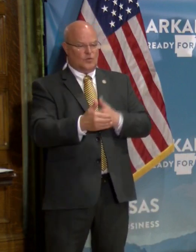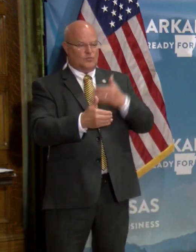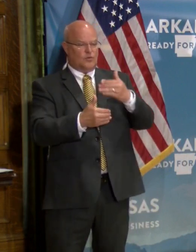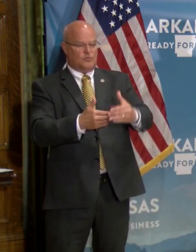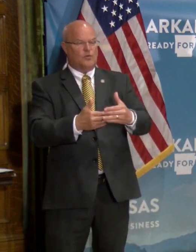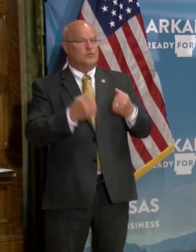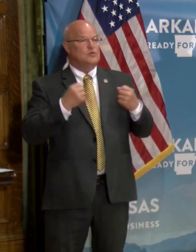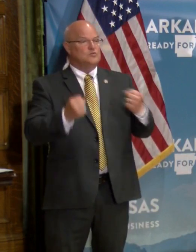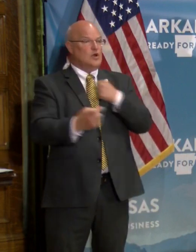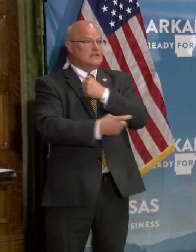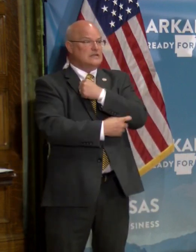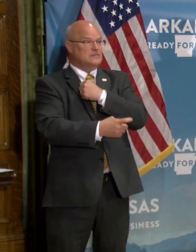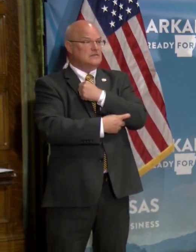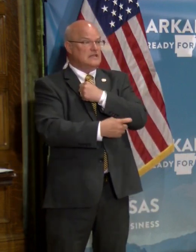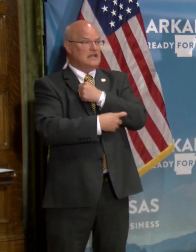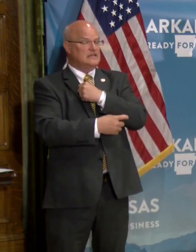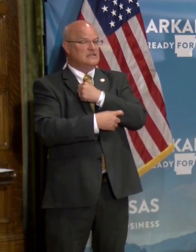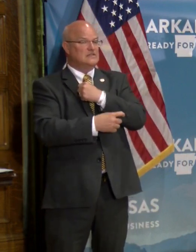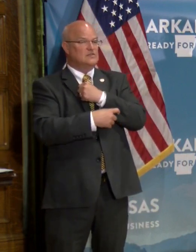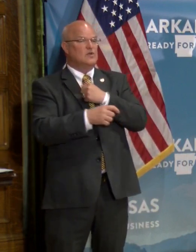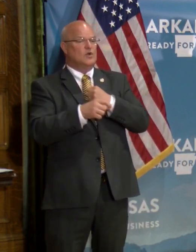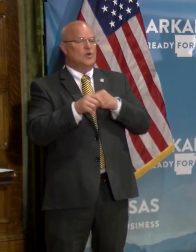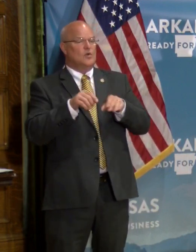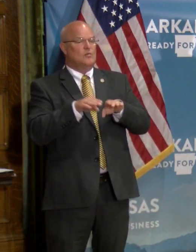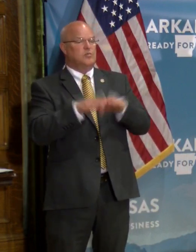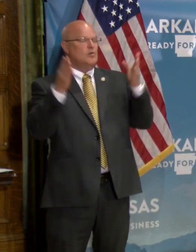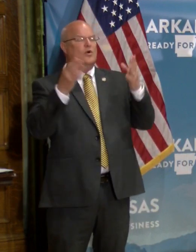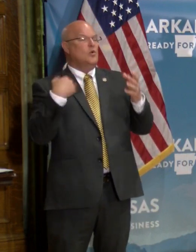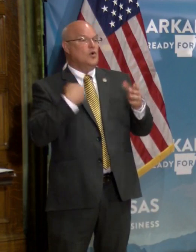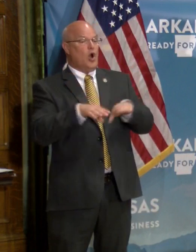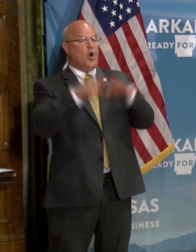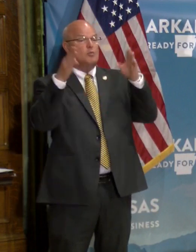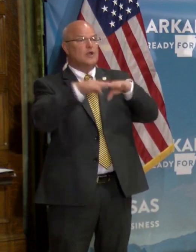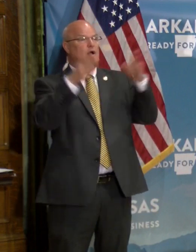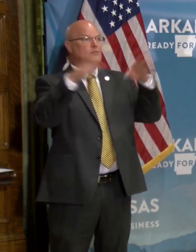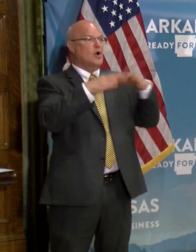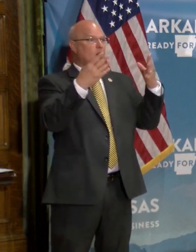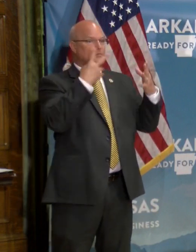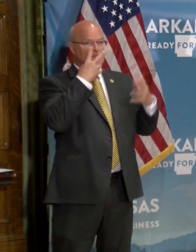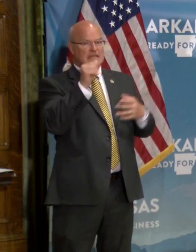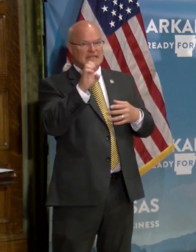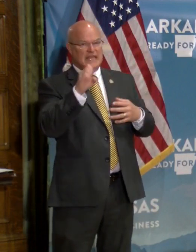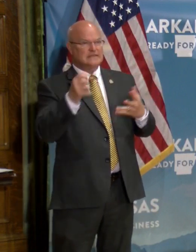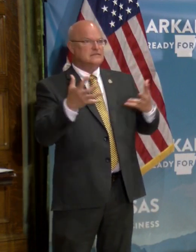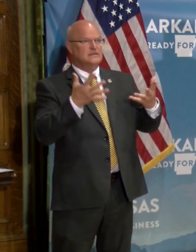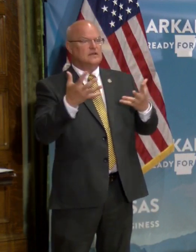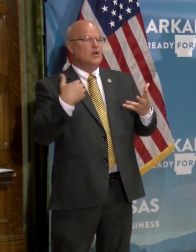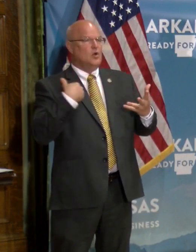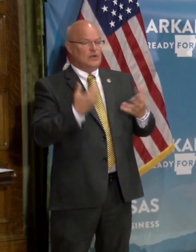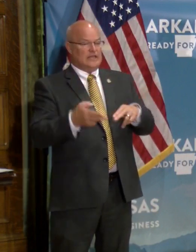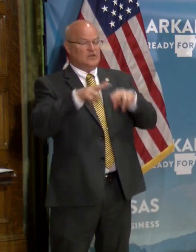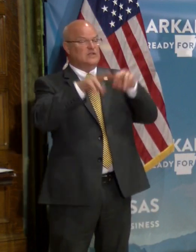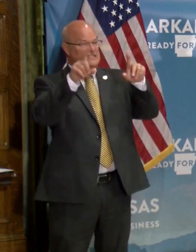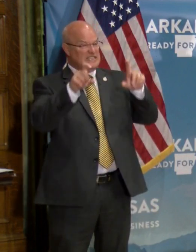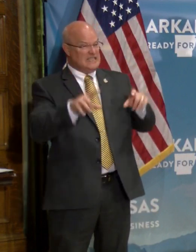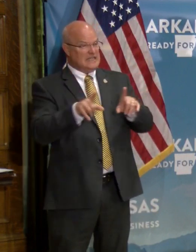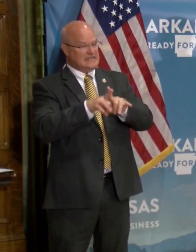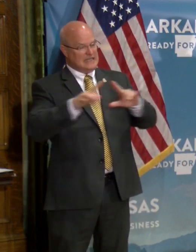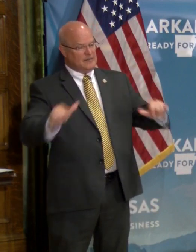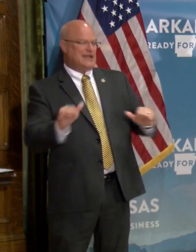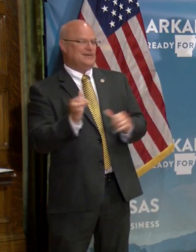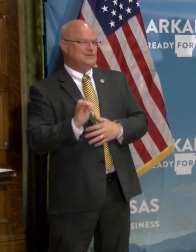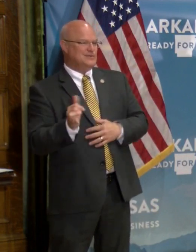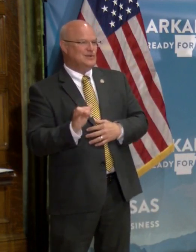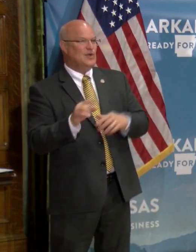there's a strong temptation to link them. You know, we opened up a lot of things, and then we saw a lot of cases. Of course, we increased our testing at that